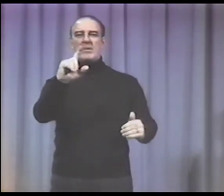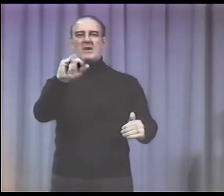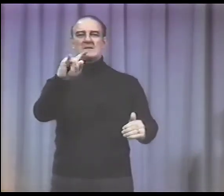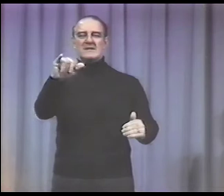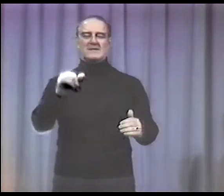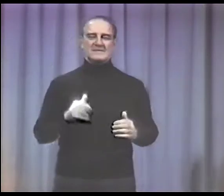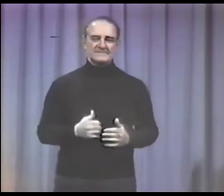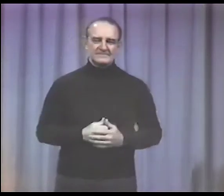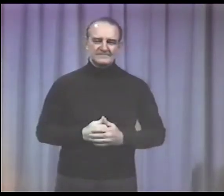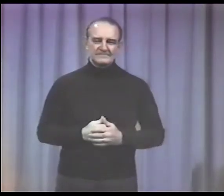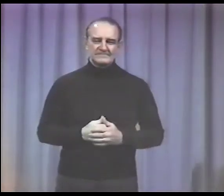member of the nobility.